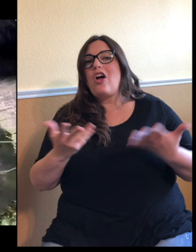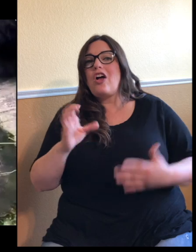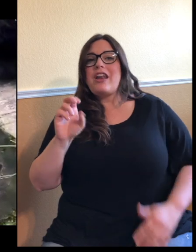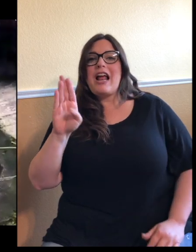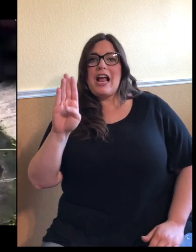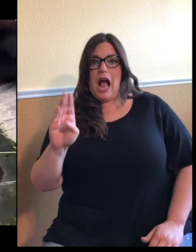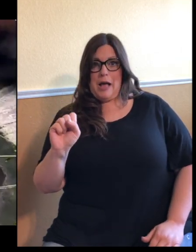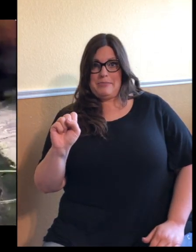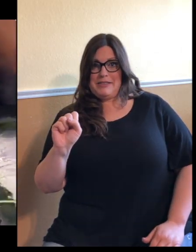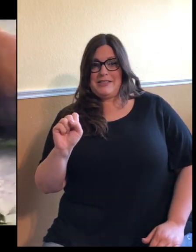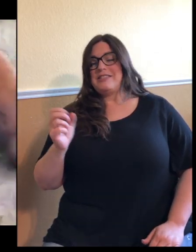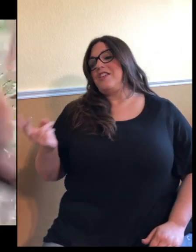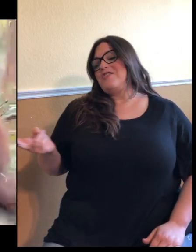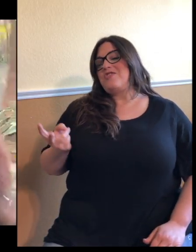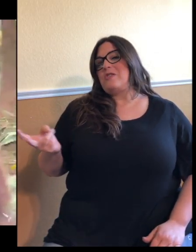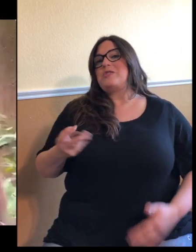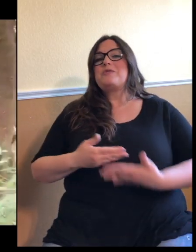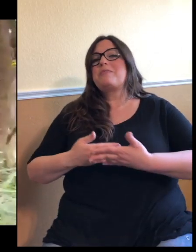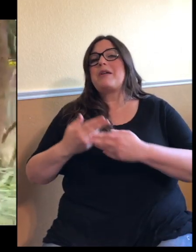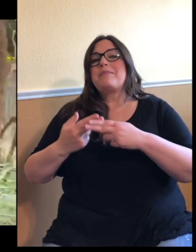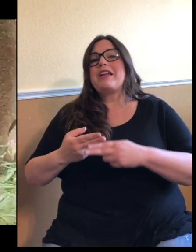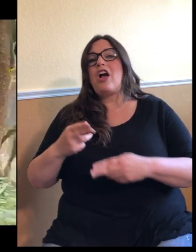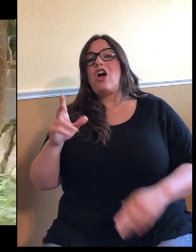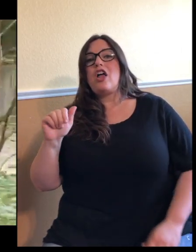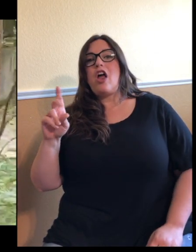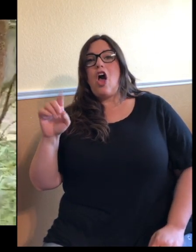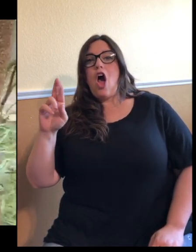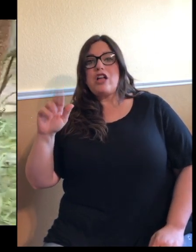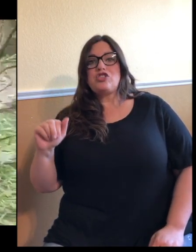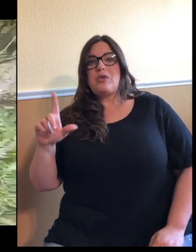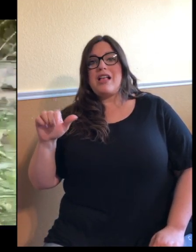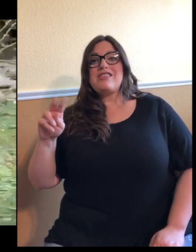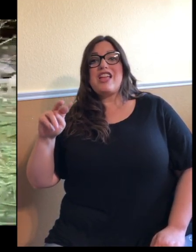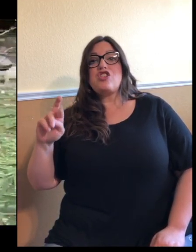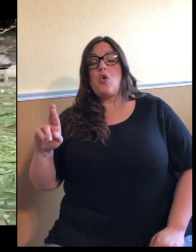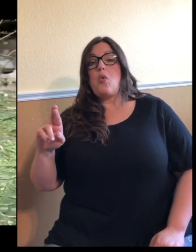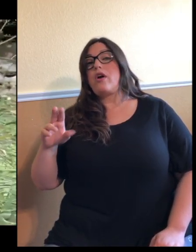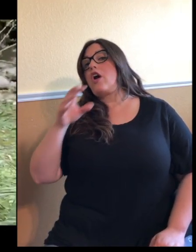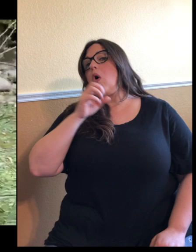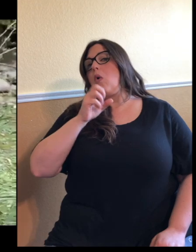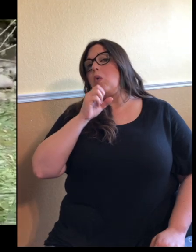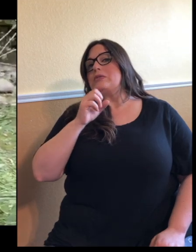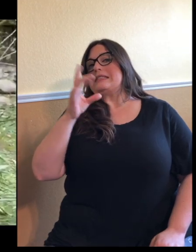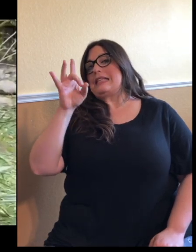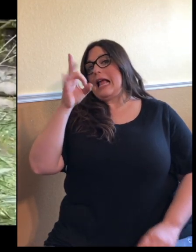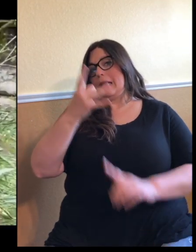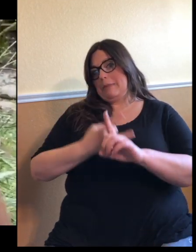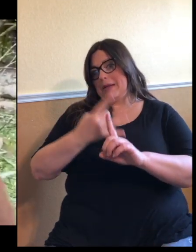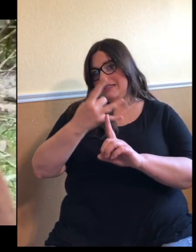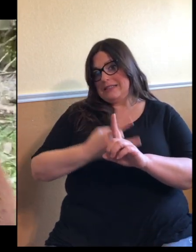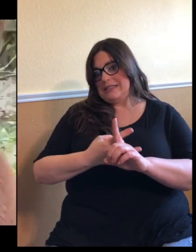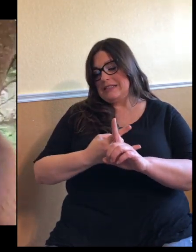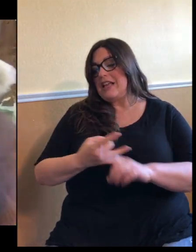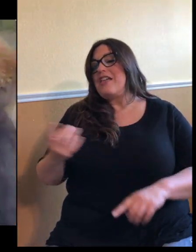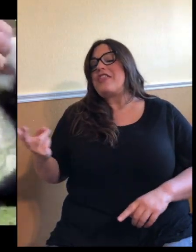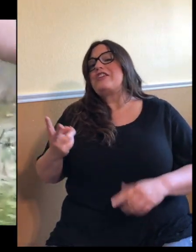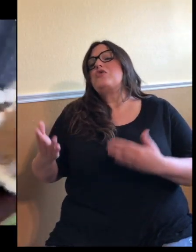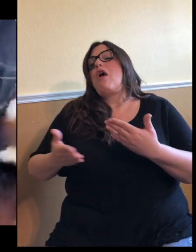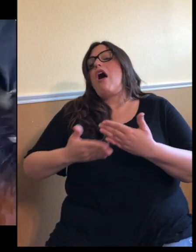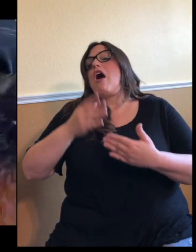two cubs are named Audra and Lenore, and they are eight months old. These guys are almost blonde, and when red pandas are